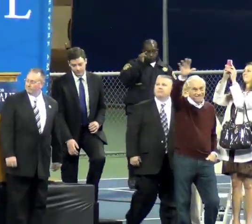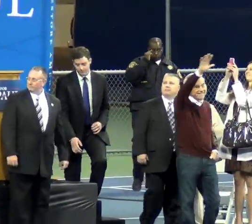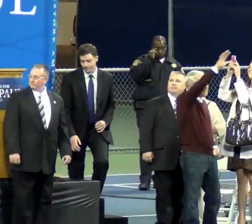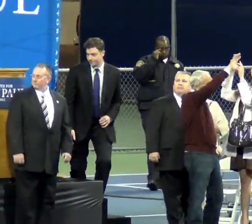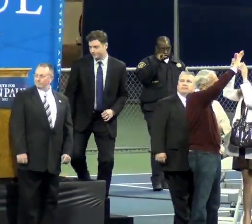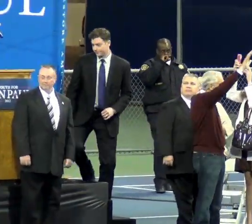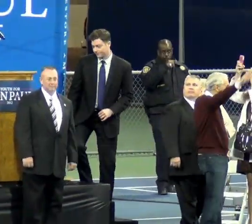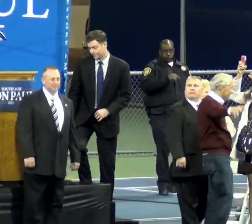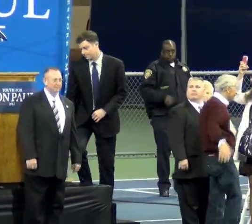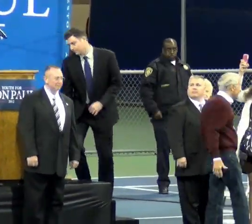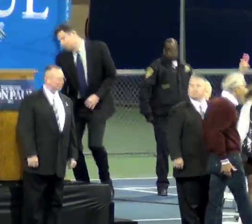That is